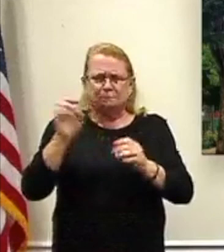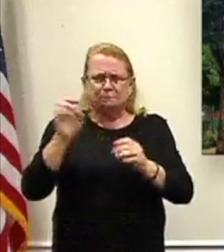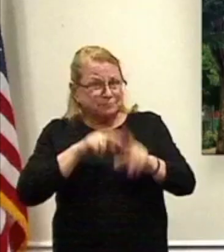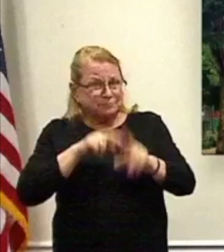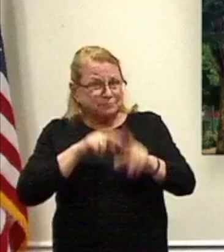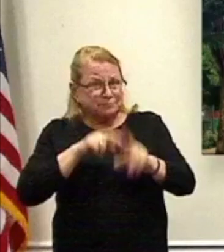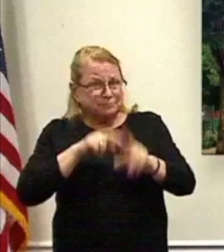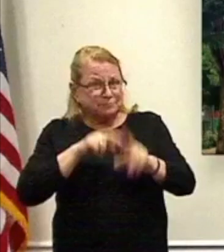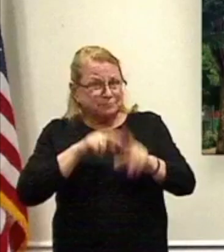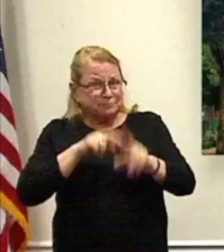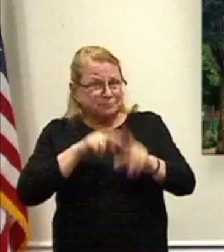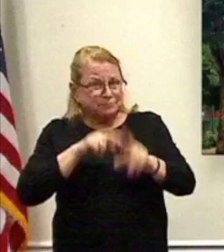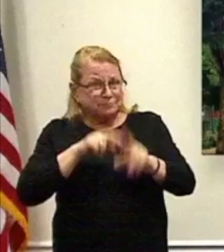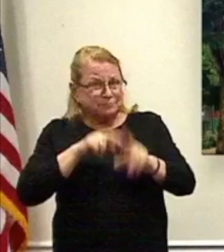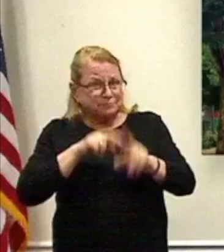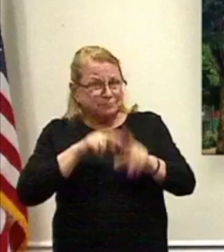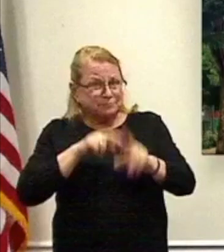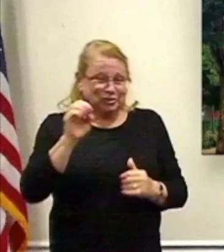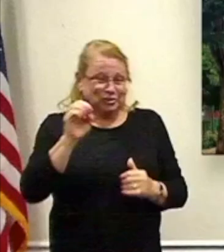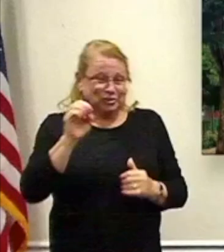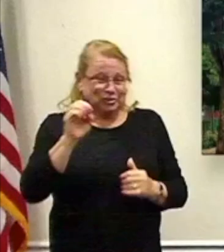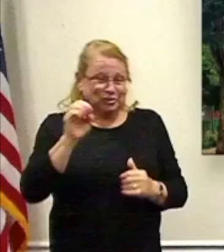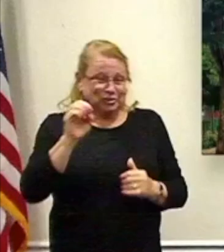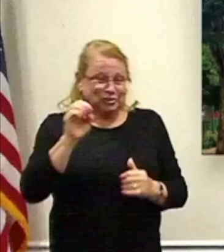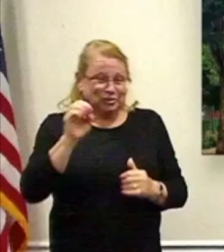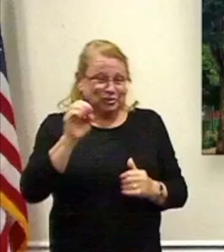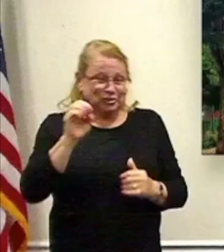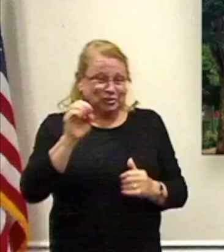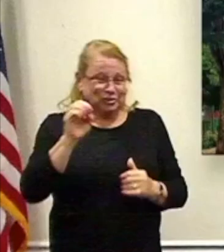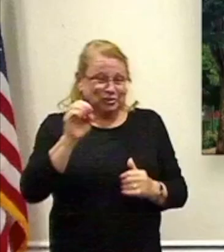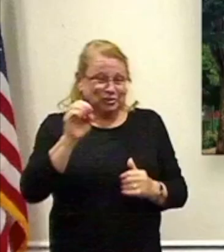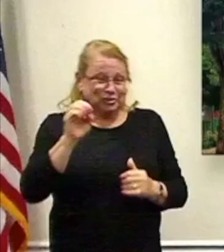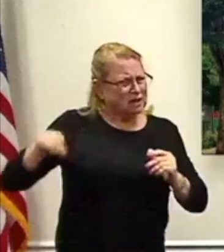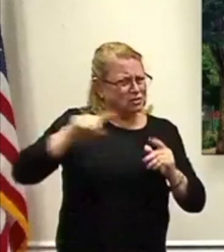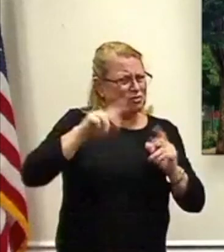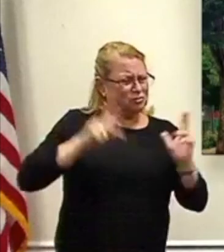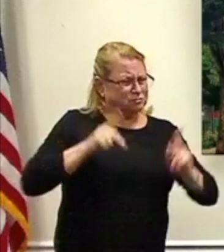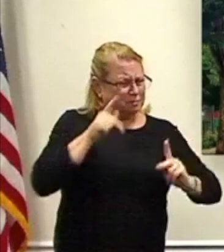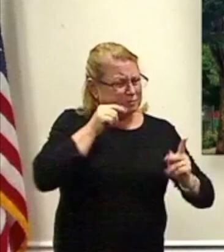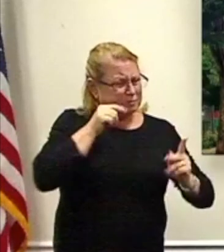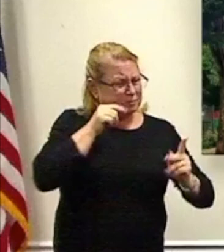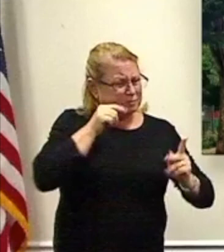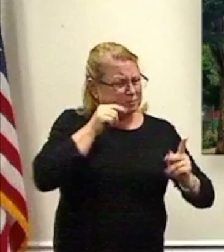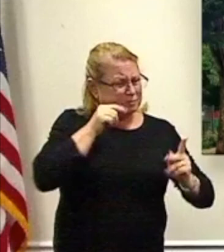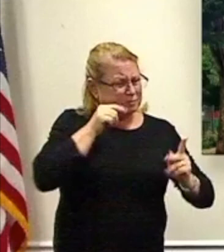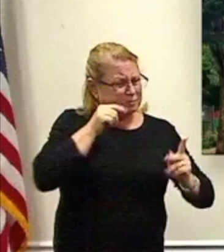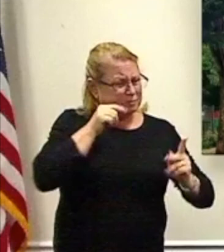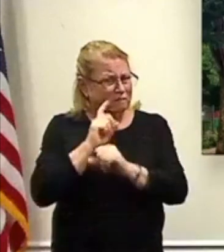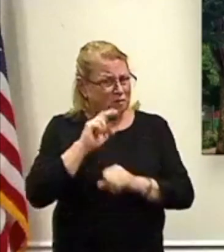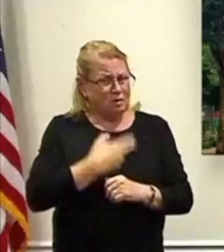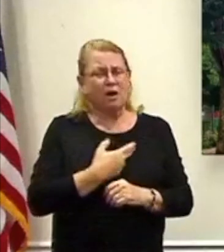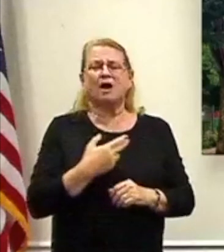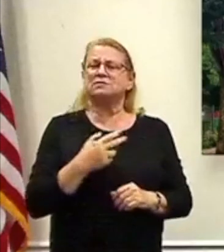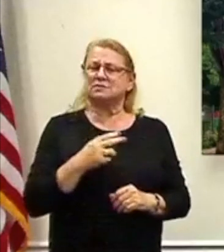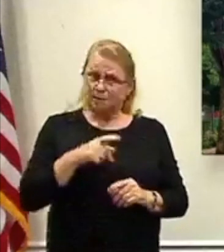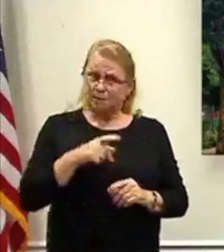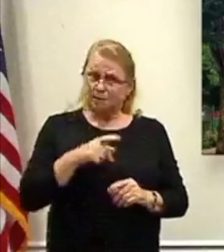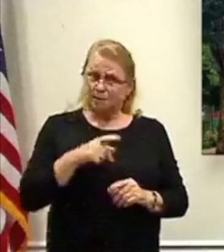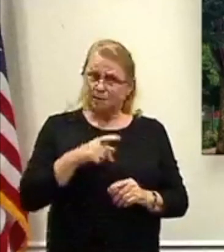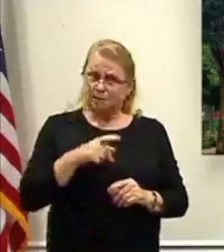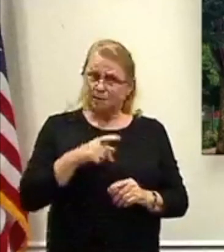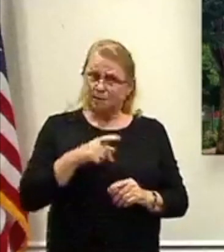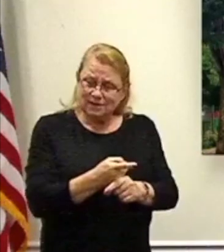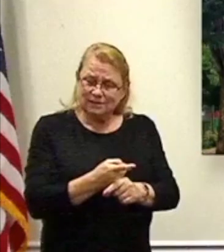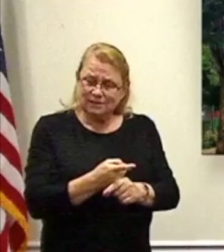Day, by the way. I recognize those men and women who do sacrifice in service for us. But you are correct. This is something that does